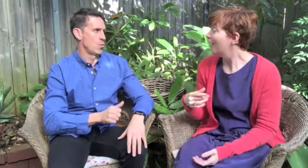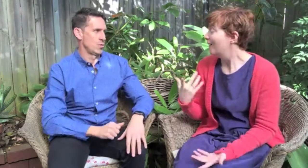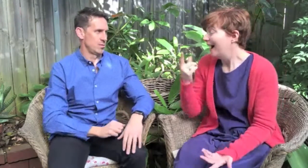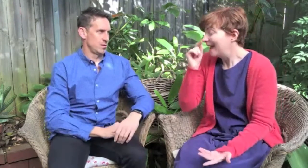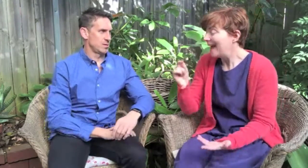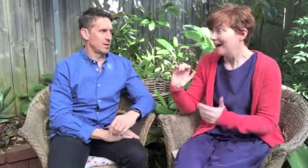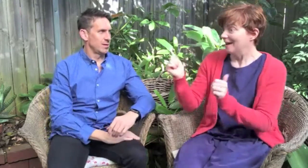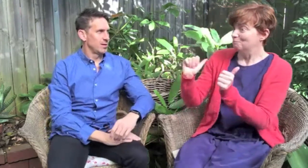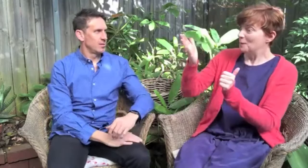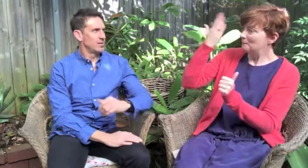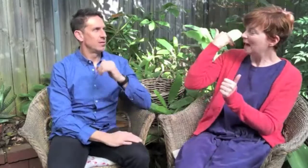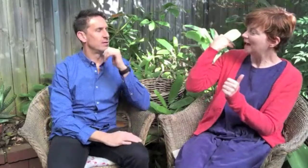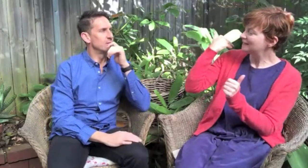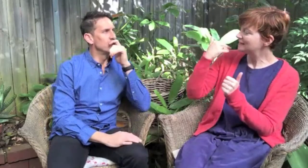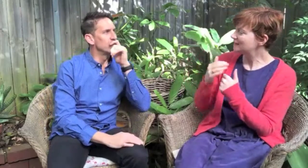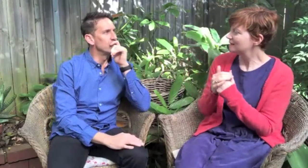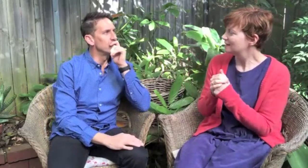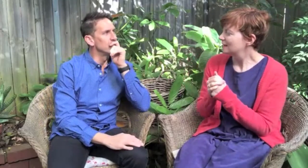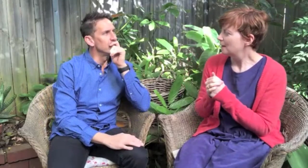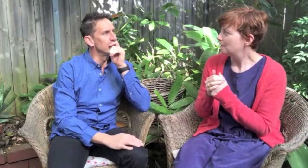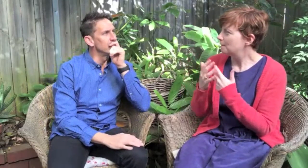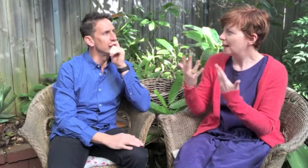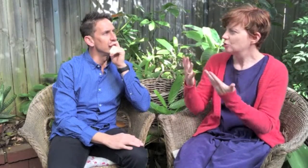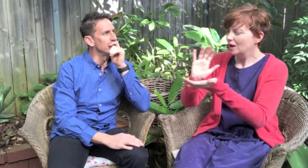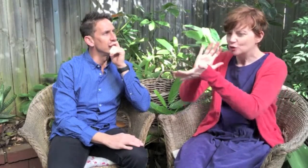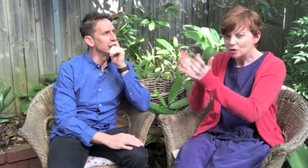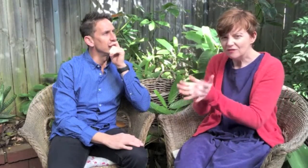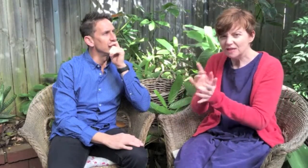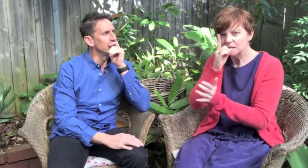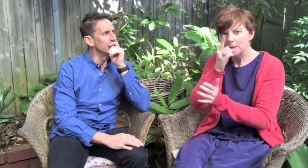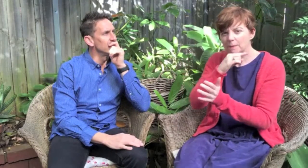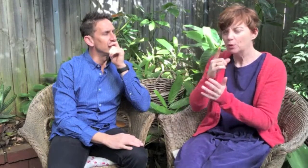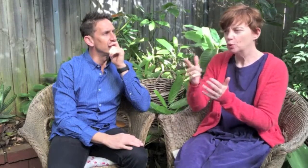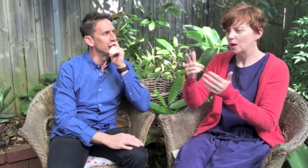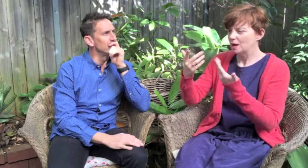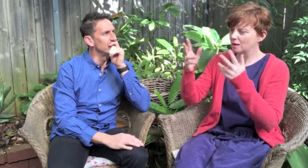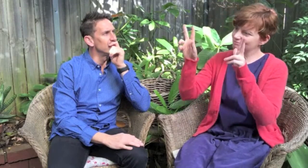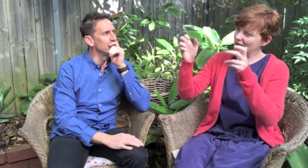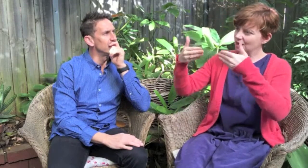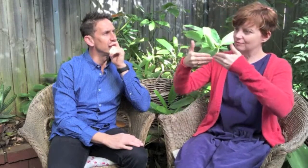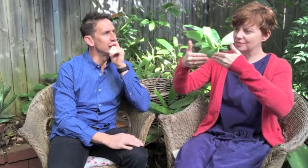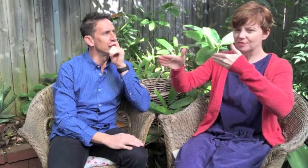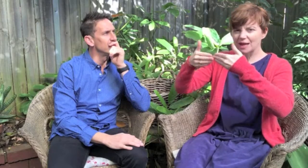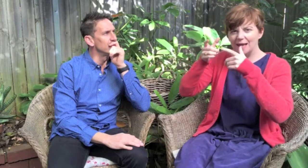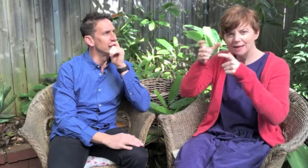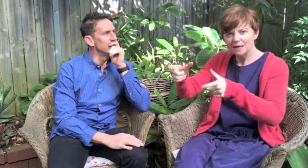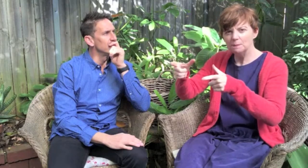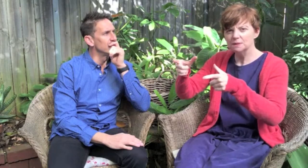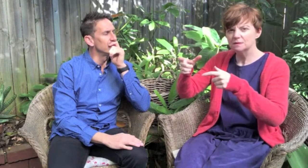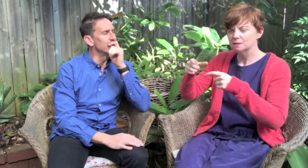Well, I can. And I have. But, you know, you have to convince people, the gatekeepers, to let you